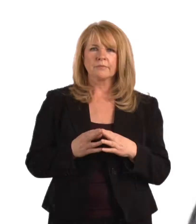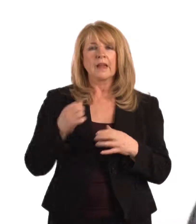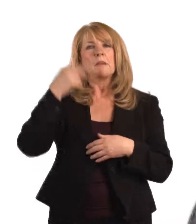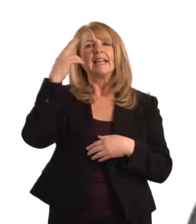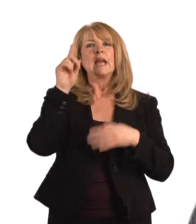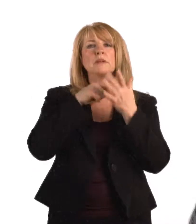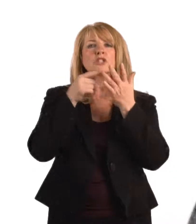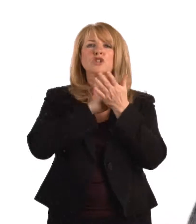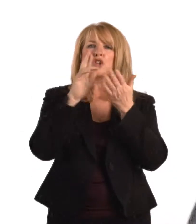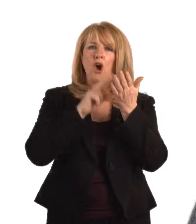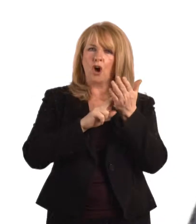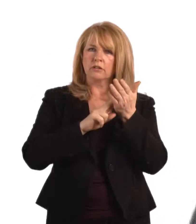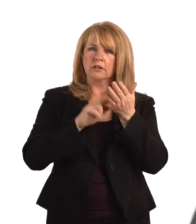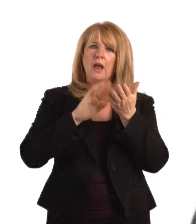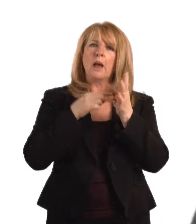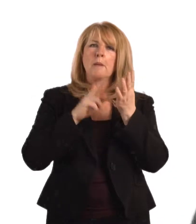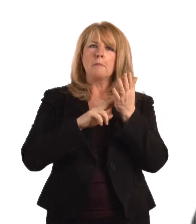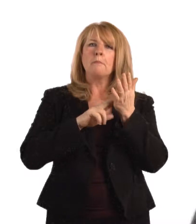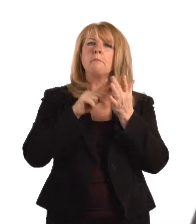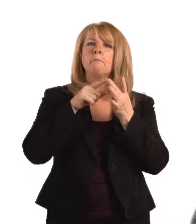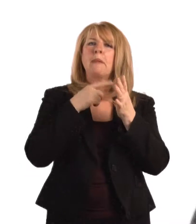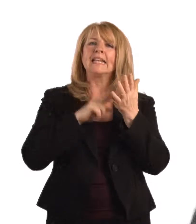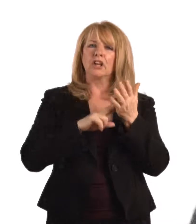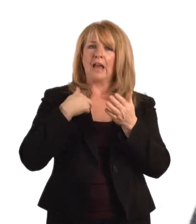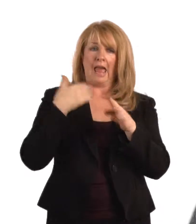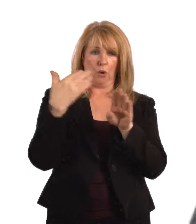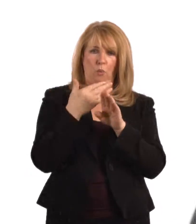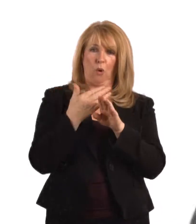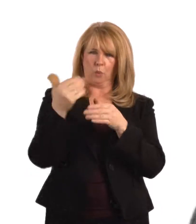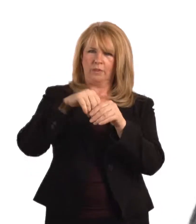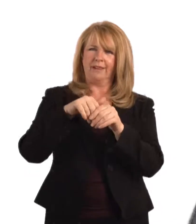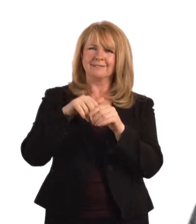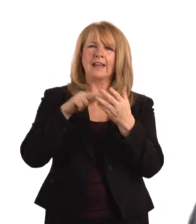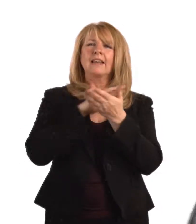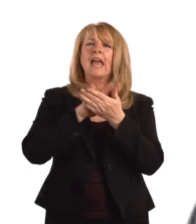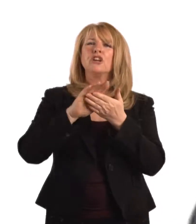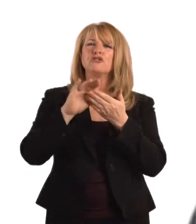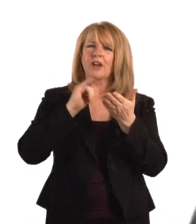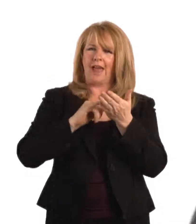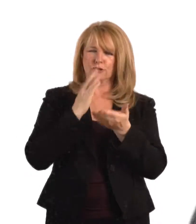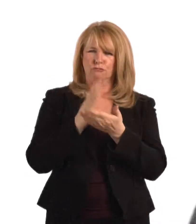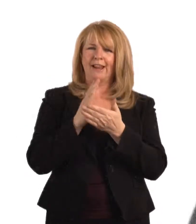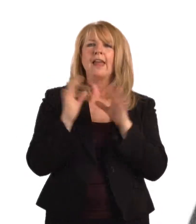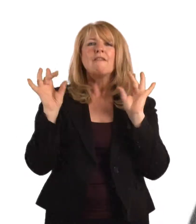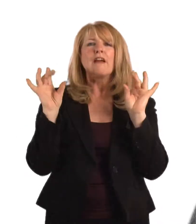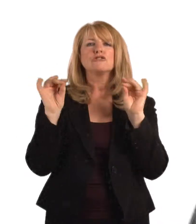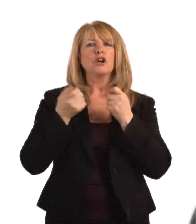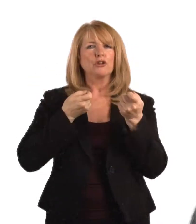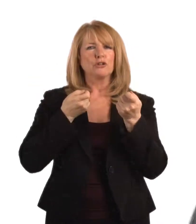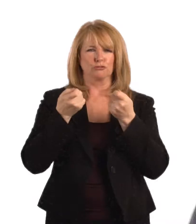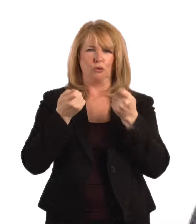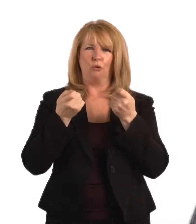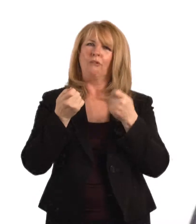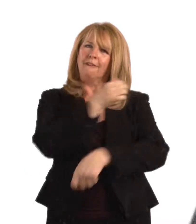Hello, my name is John Mannion and I work for the local public health team within the NHS and my role is primarily concerned with